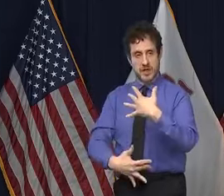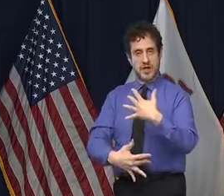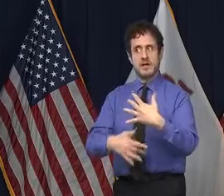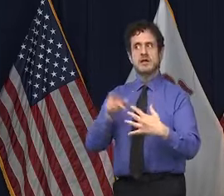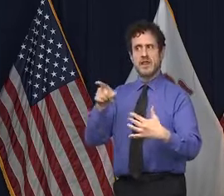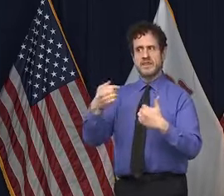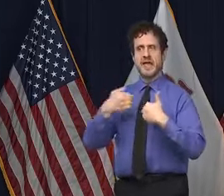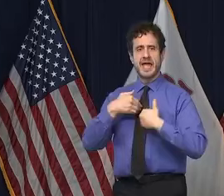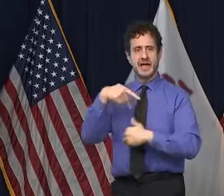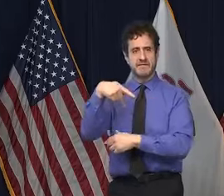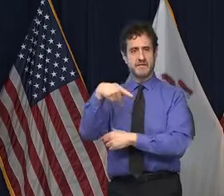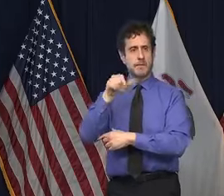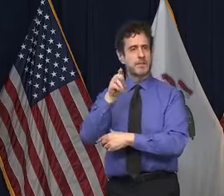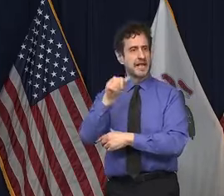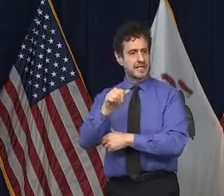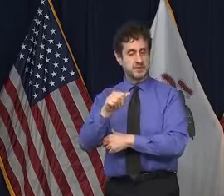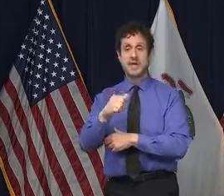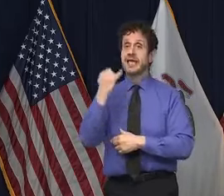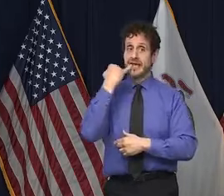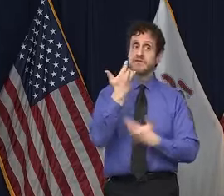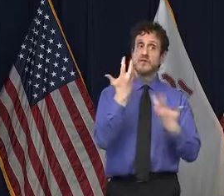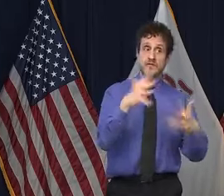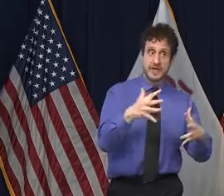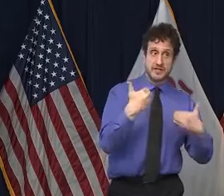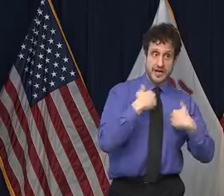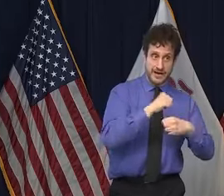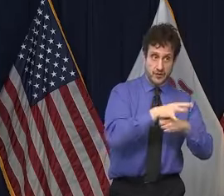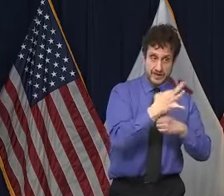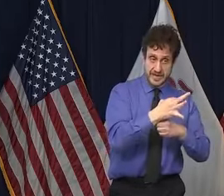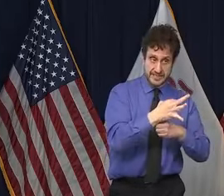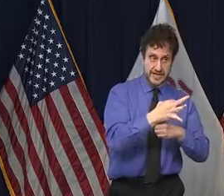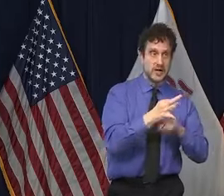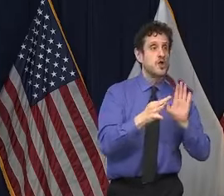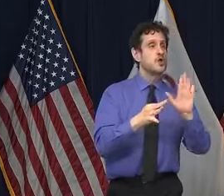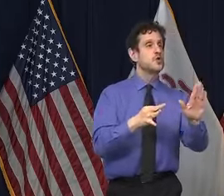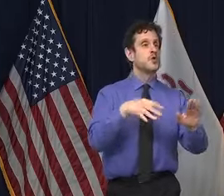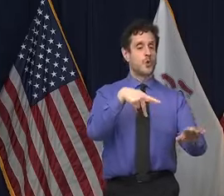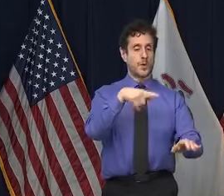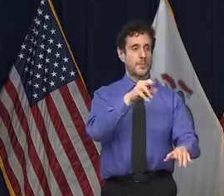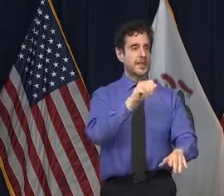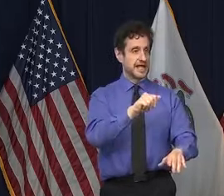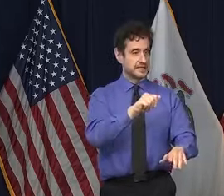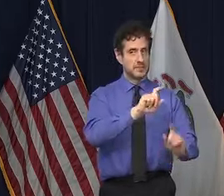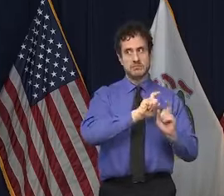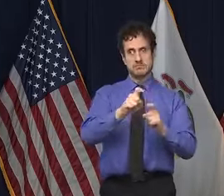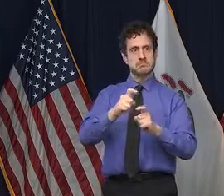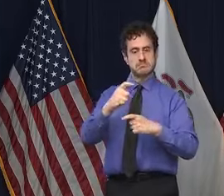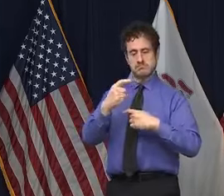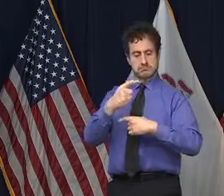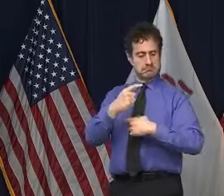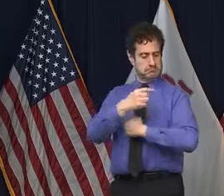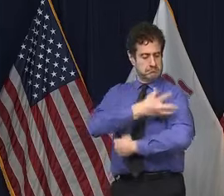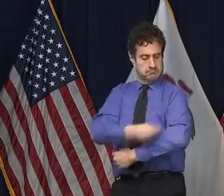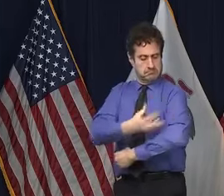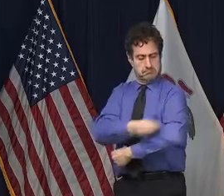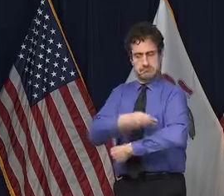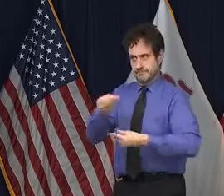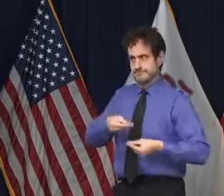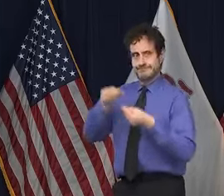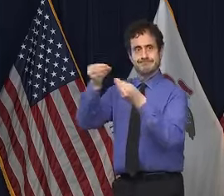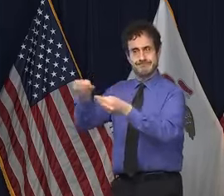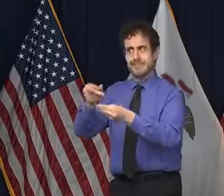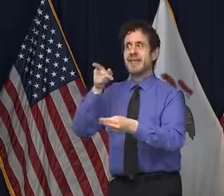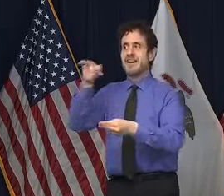can, people who have already had COVID-19, so that they can use that plasma for people as a kind of a